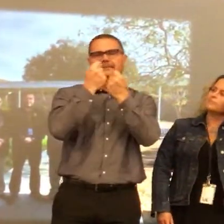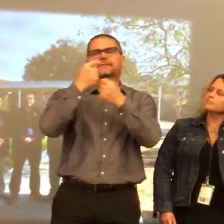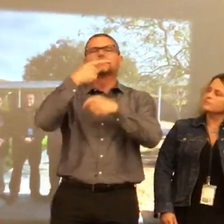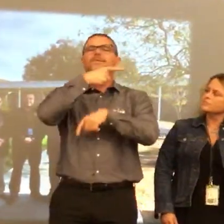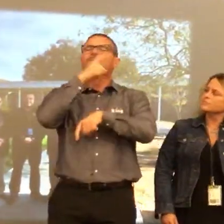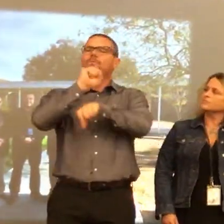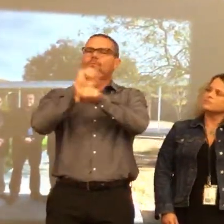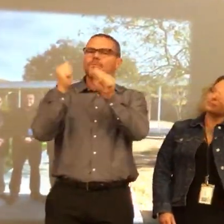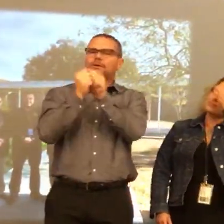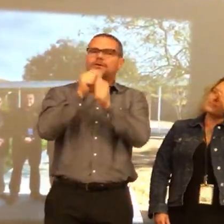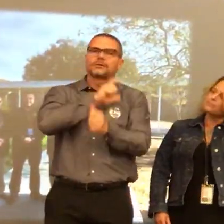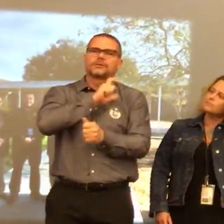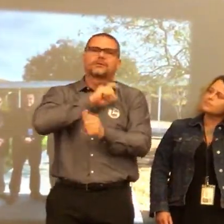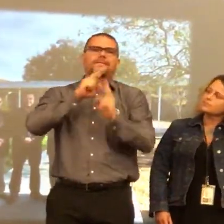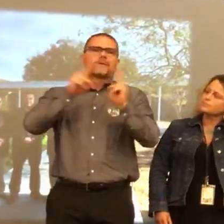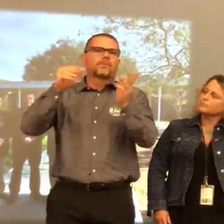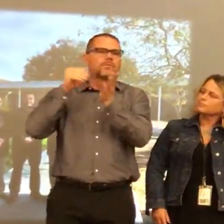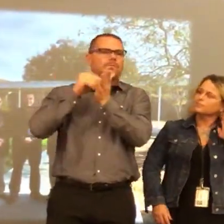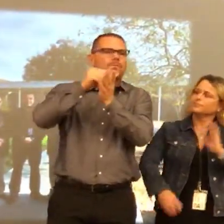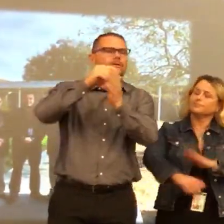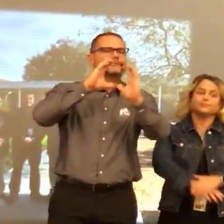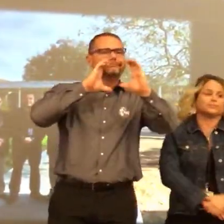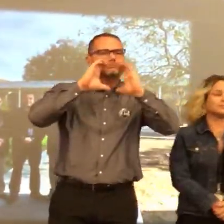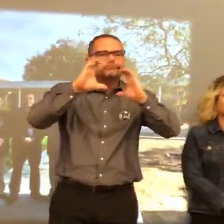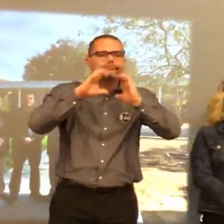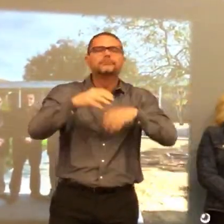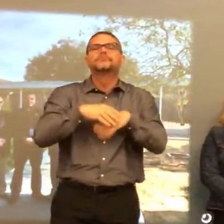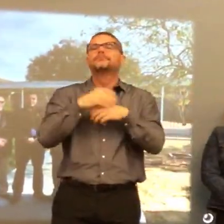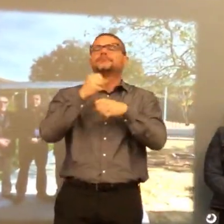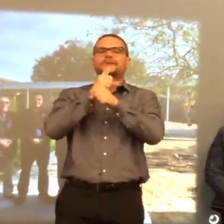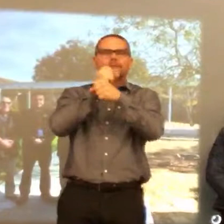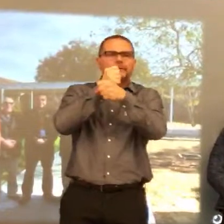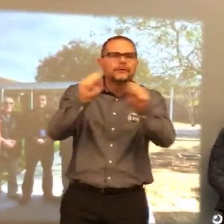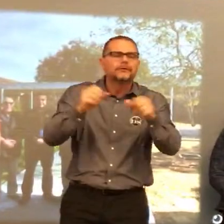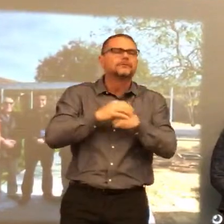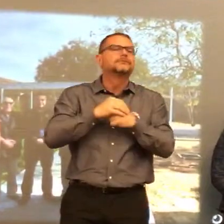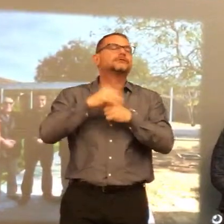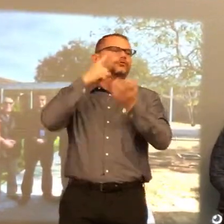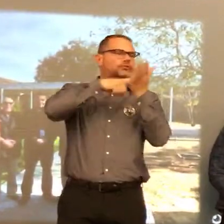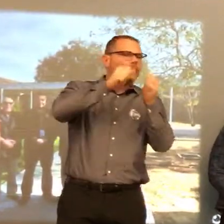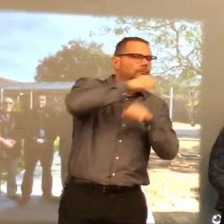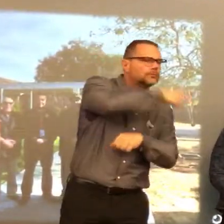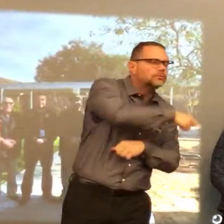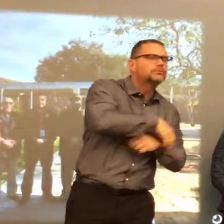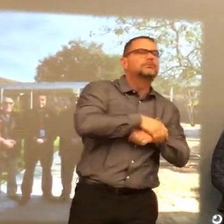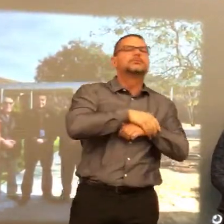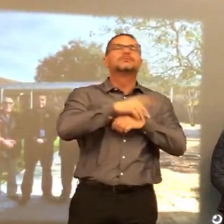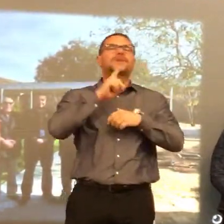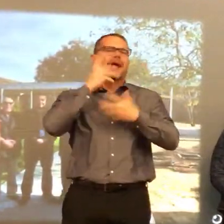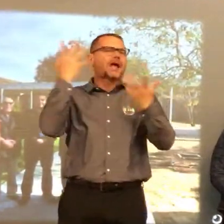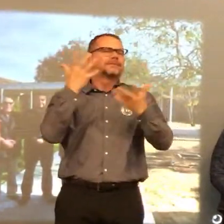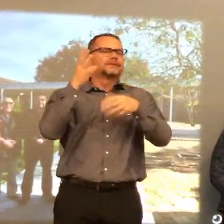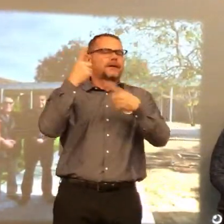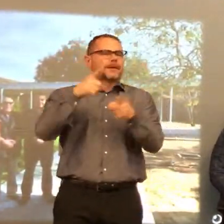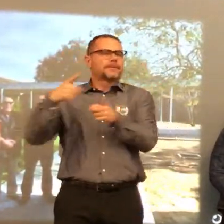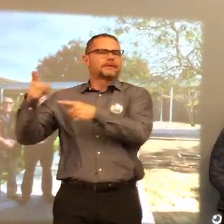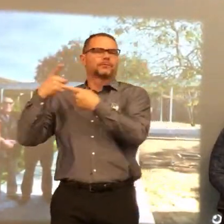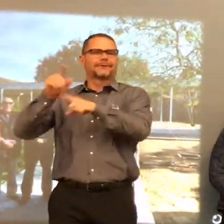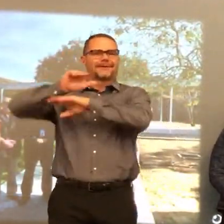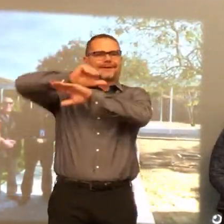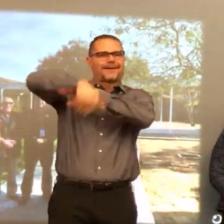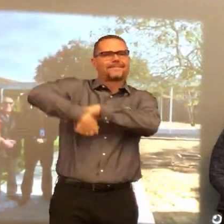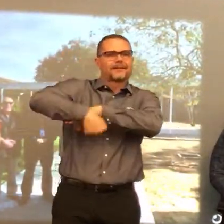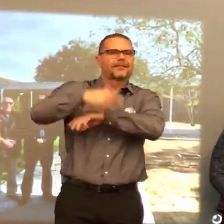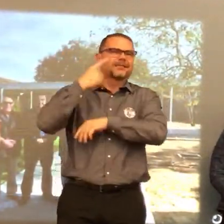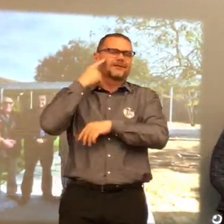well the reason this is the team that would work with security often would communicate with them to make sure that everything